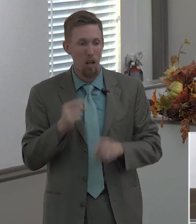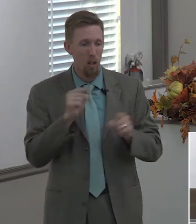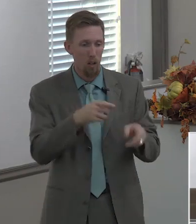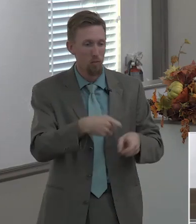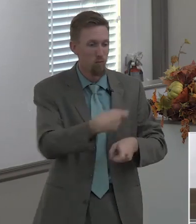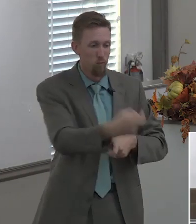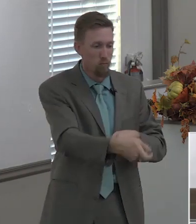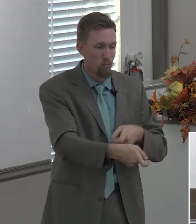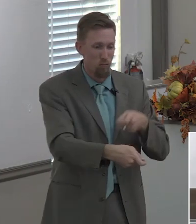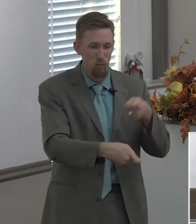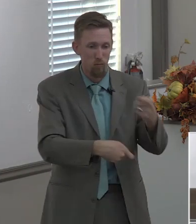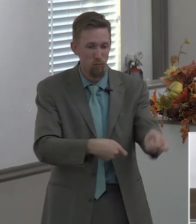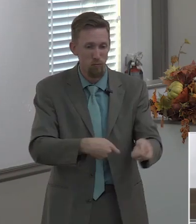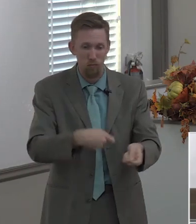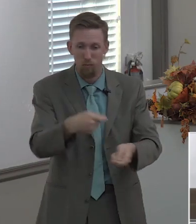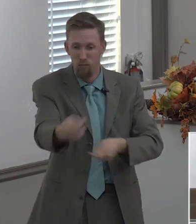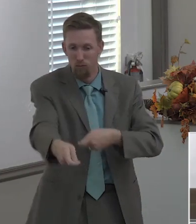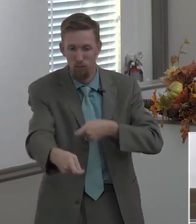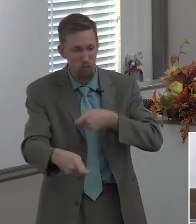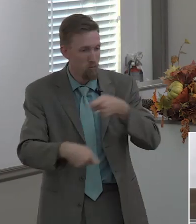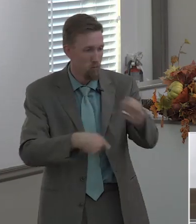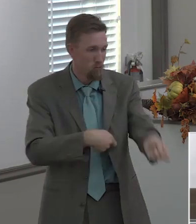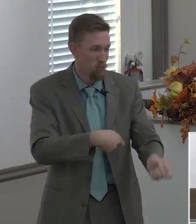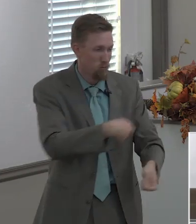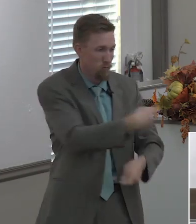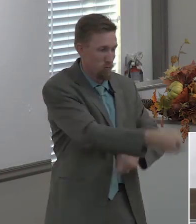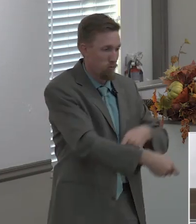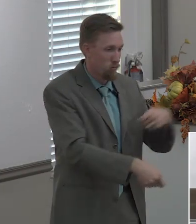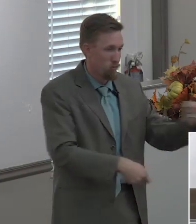and he said i go down there and i just hand out socks